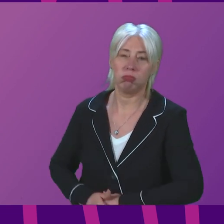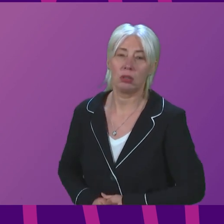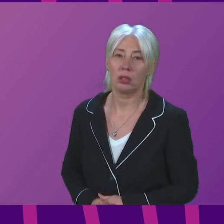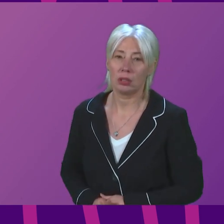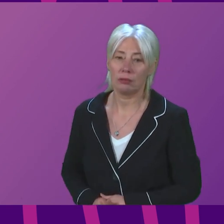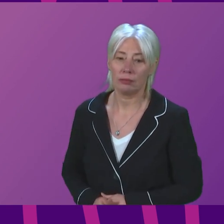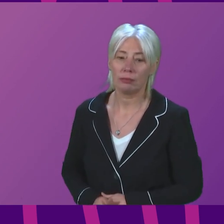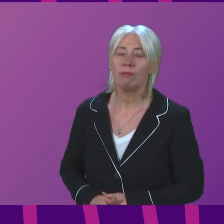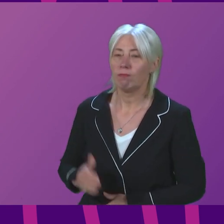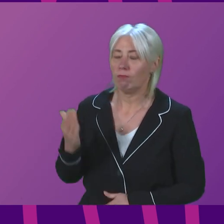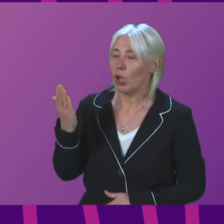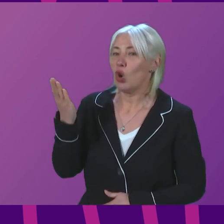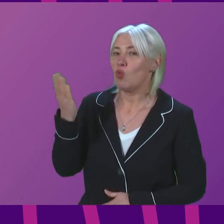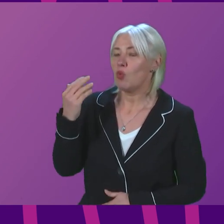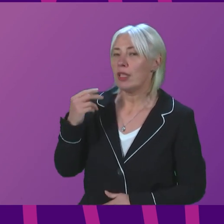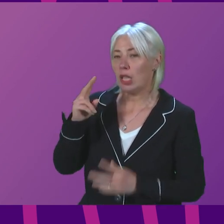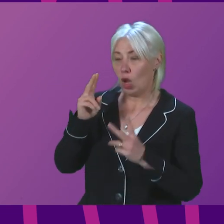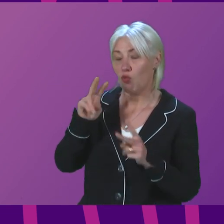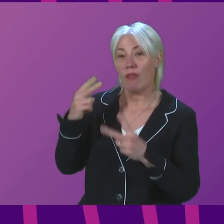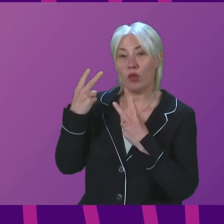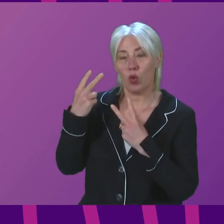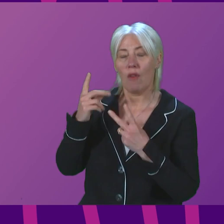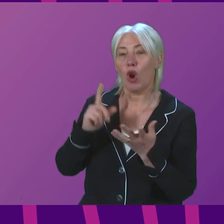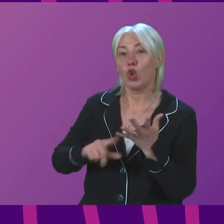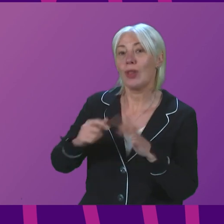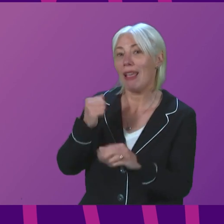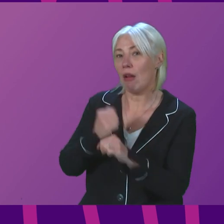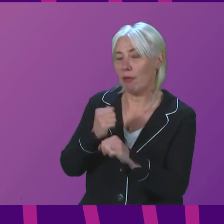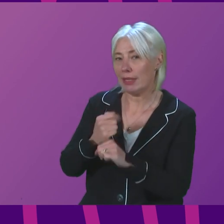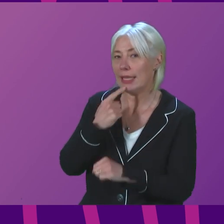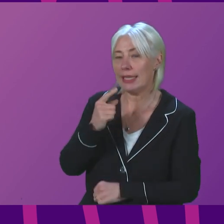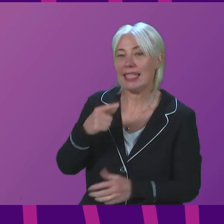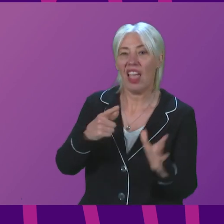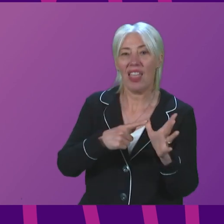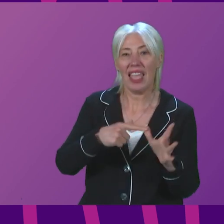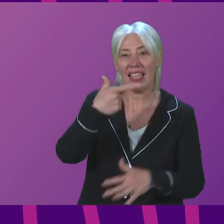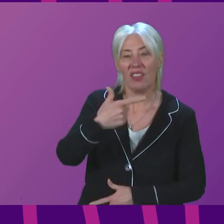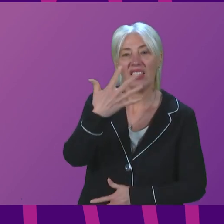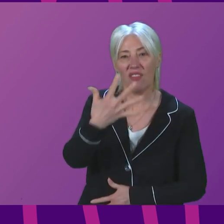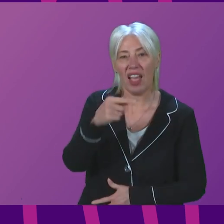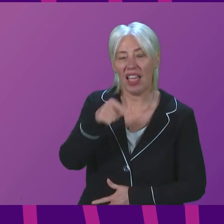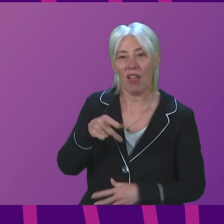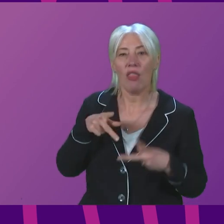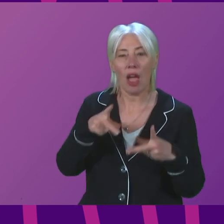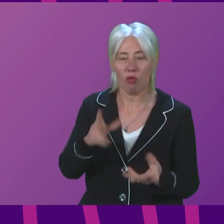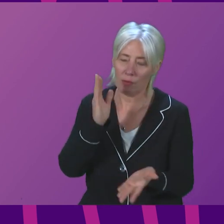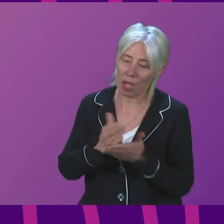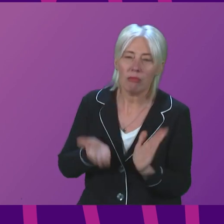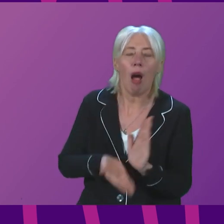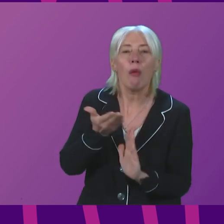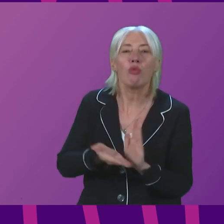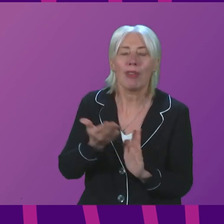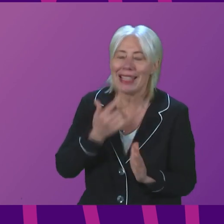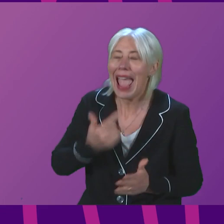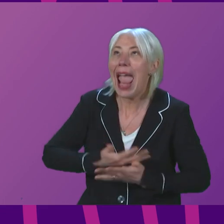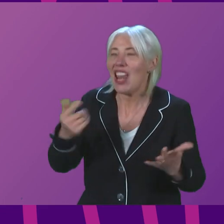First Minister a recent review by Sir Peter Hendy for the UK government has found that the A75 is the road most in need of an upgrade anywhere